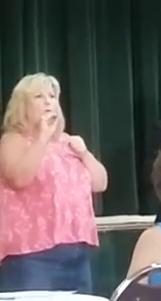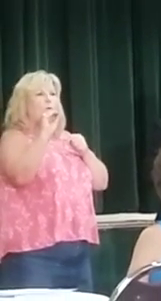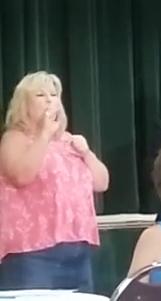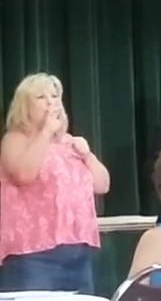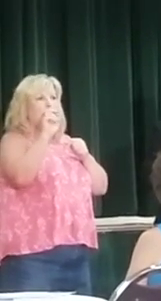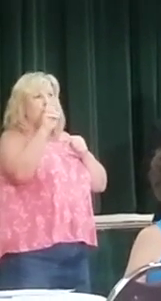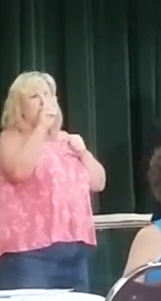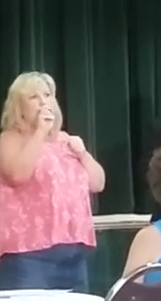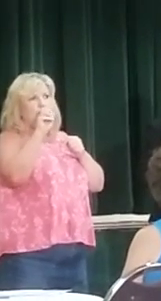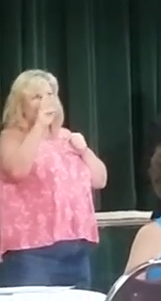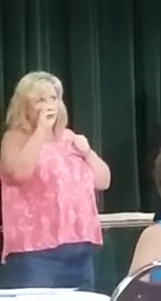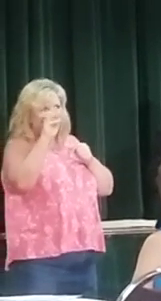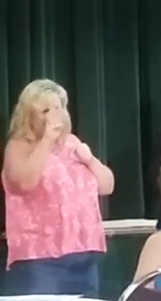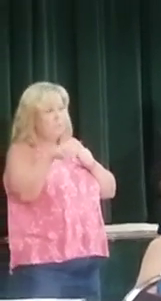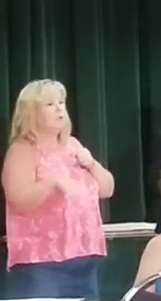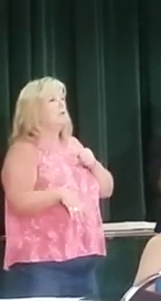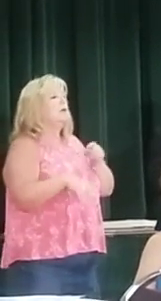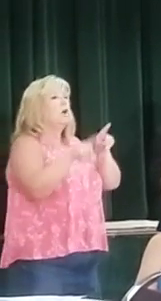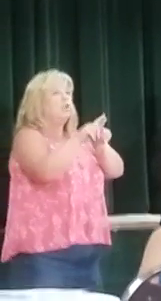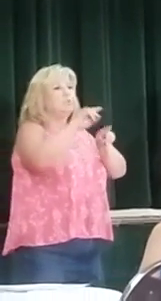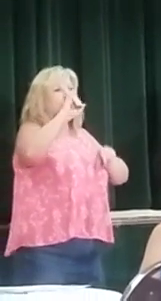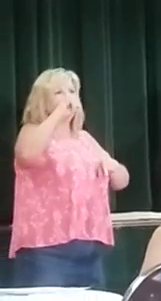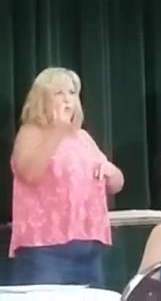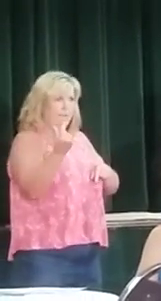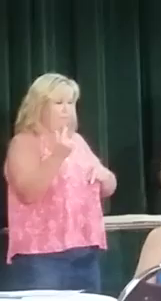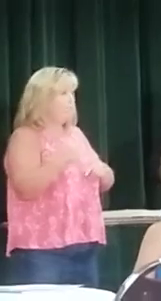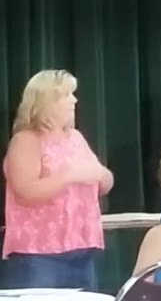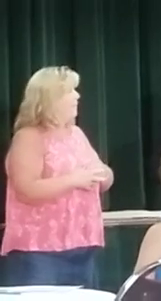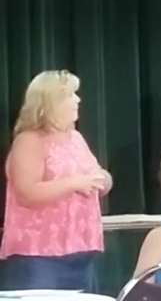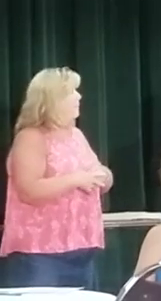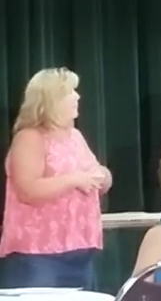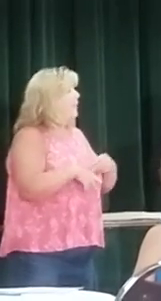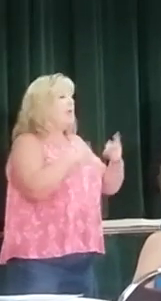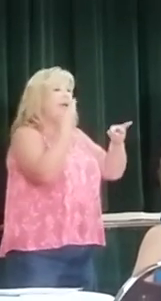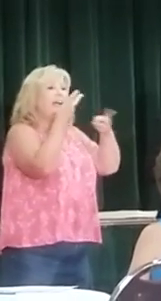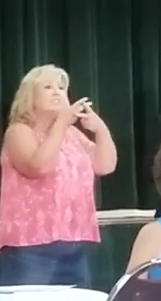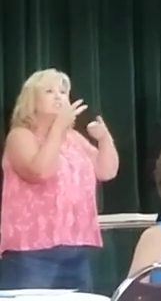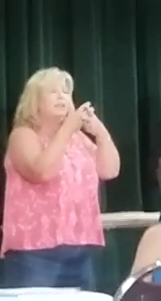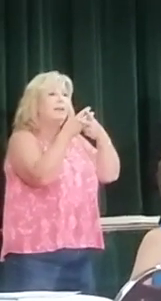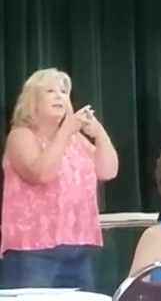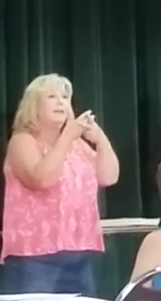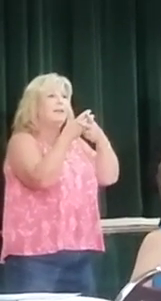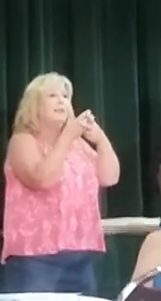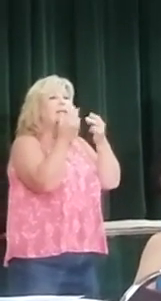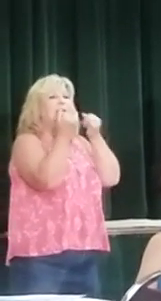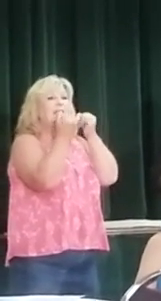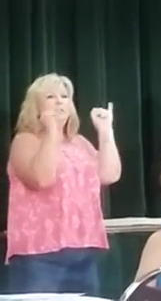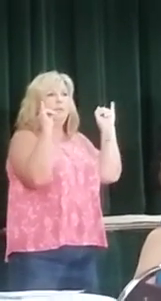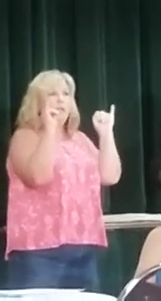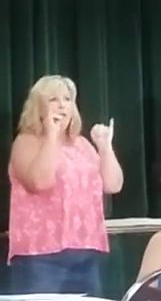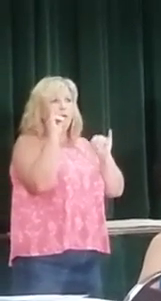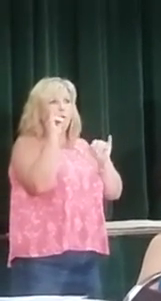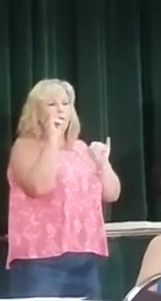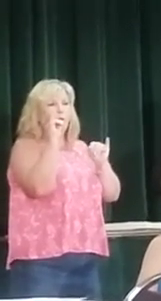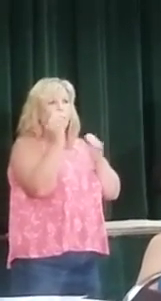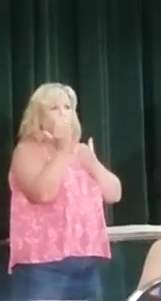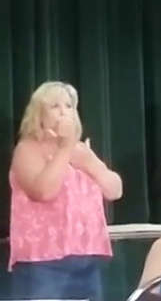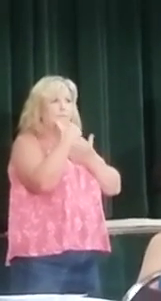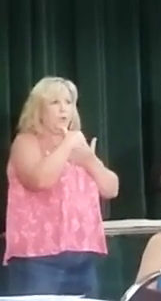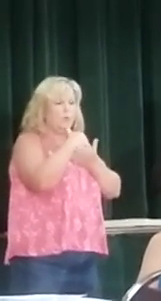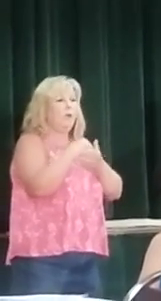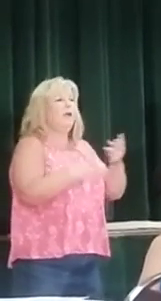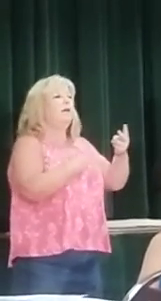so IPOReview. We're also on Instagram, and the hashtags that we've been using, hashtag IndependentReview, and hashtag